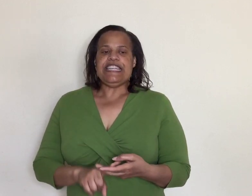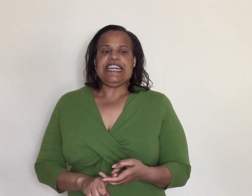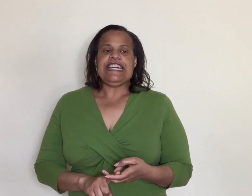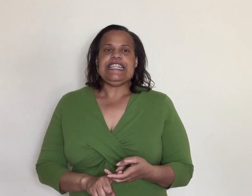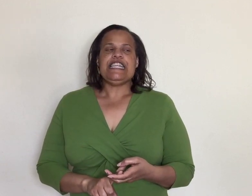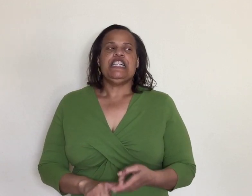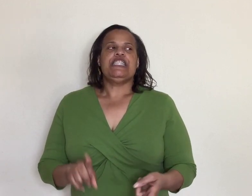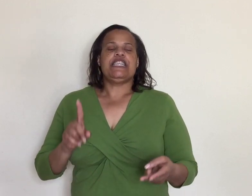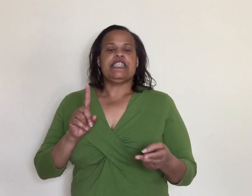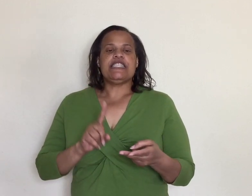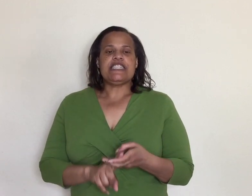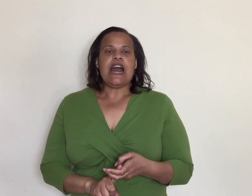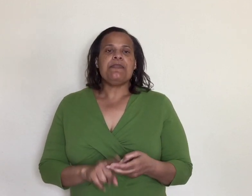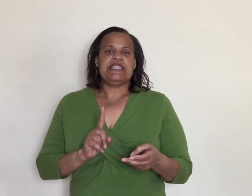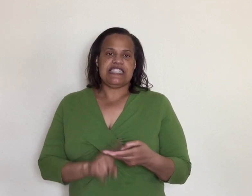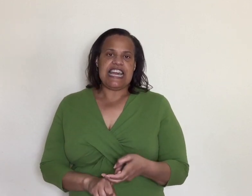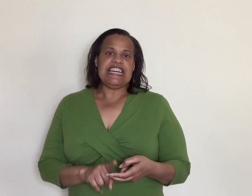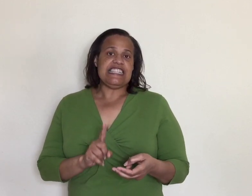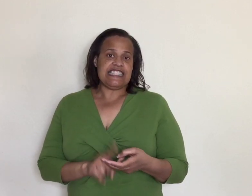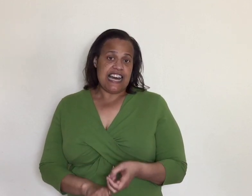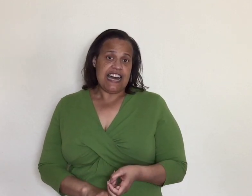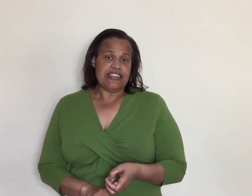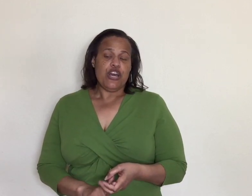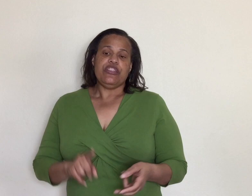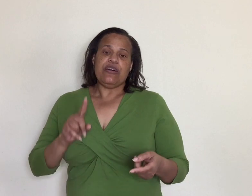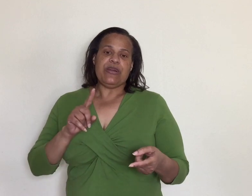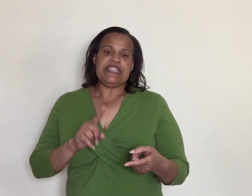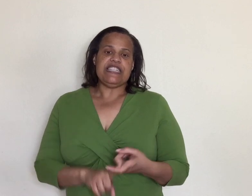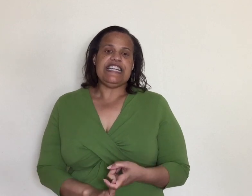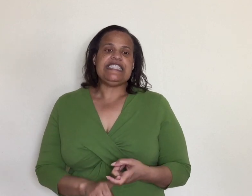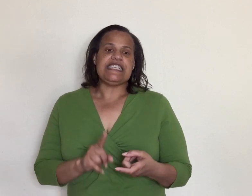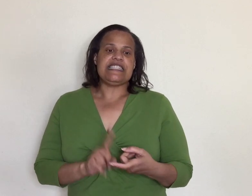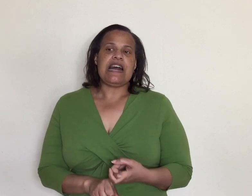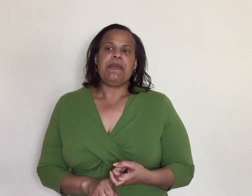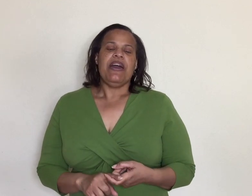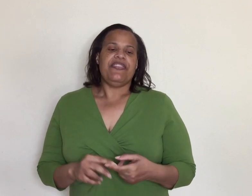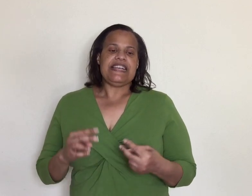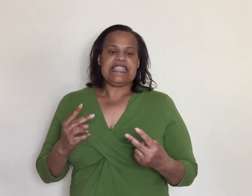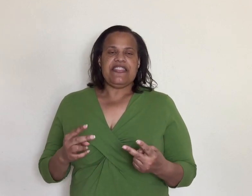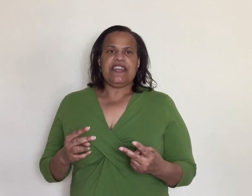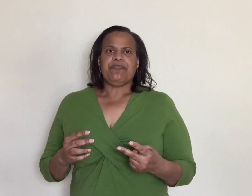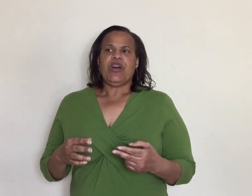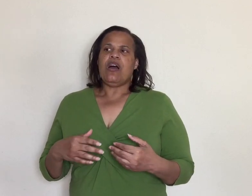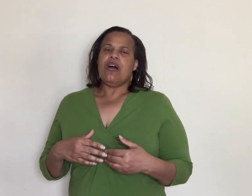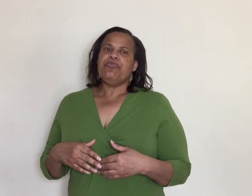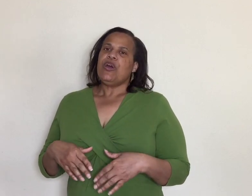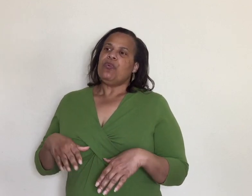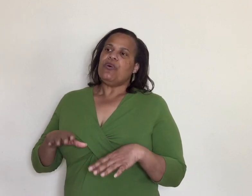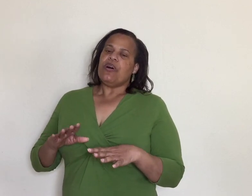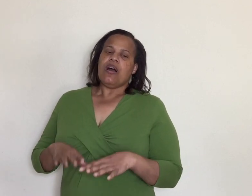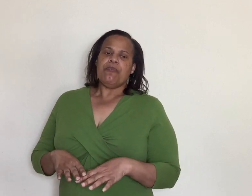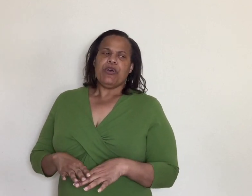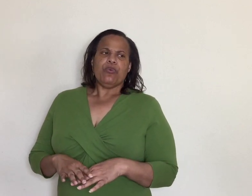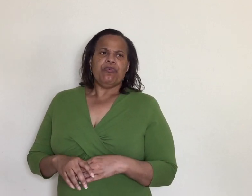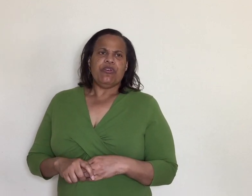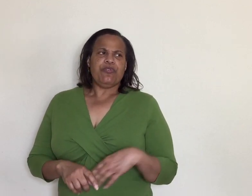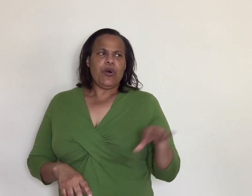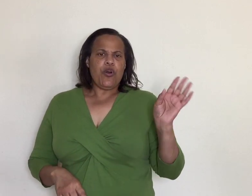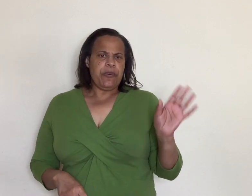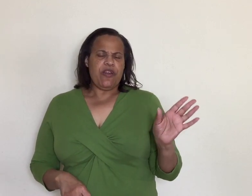need to stop staying inside that we just need to stop they say that um well um when Florida open